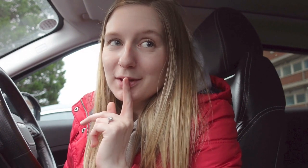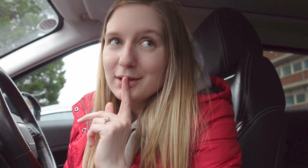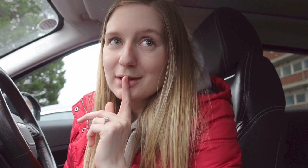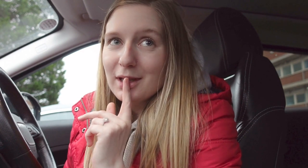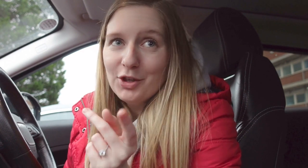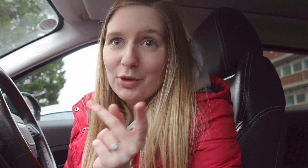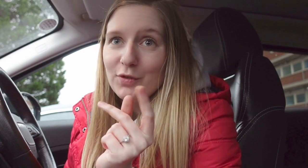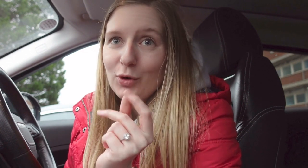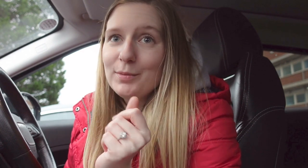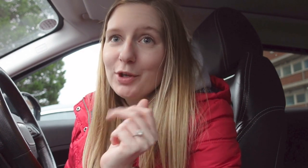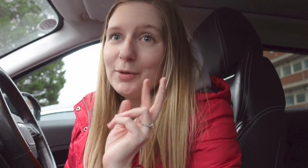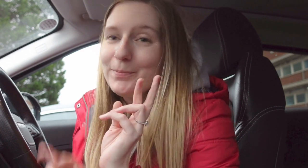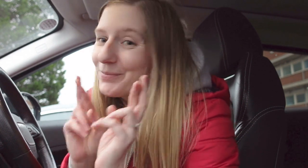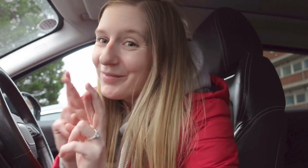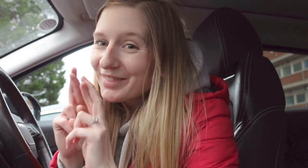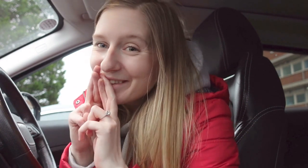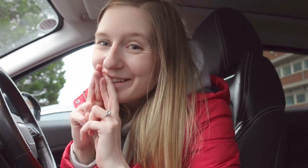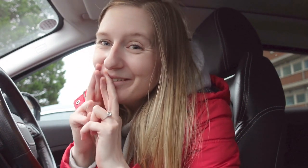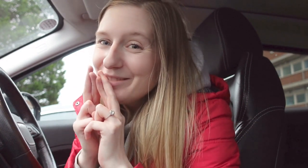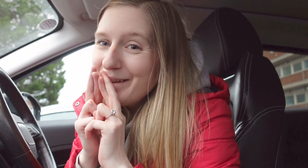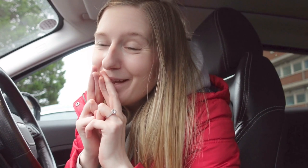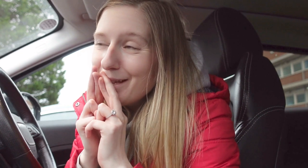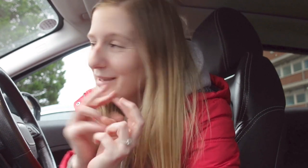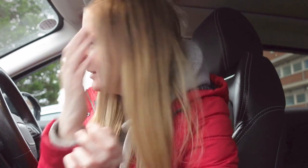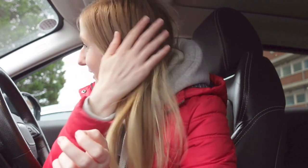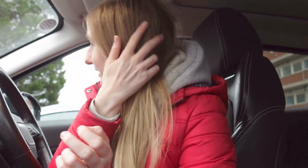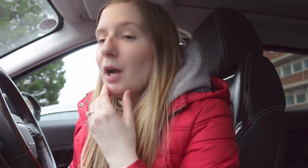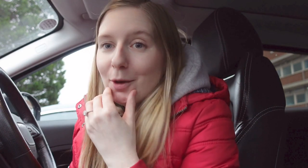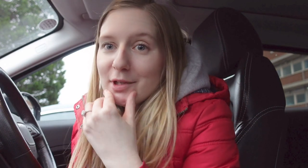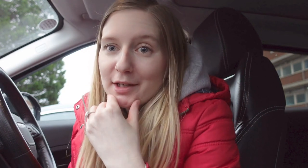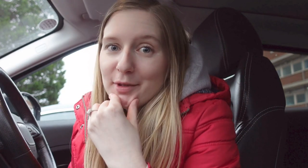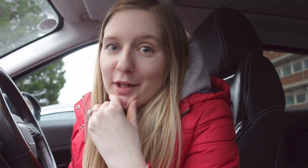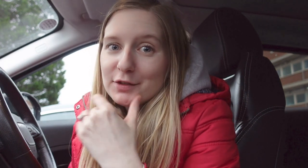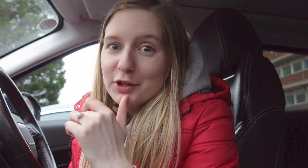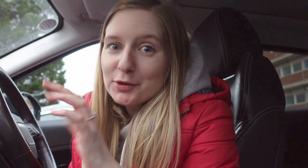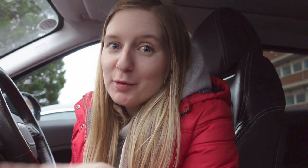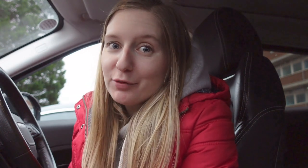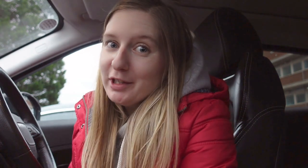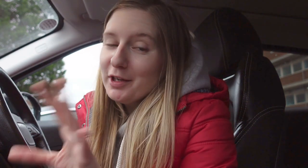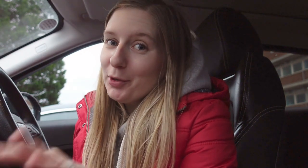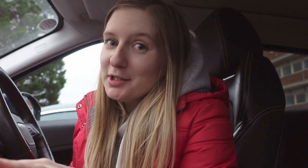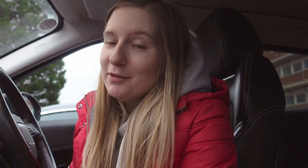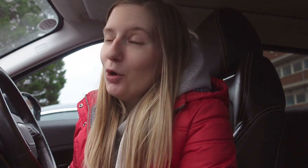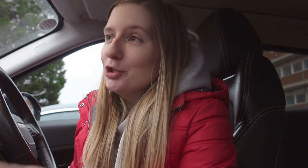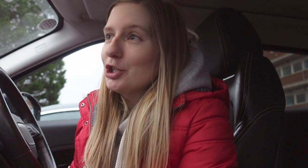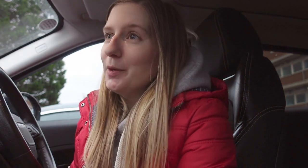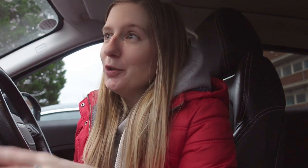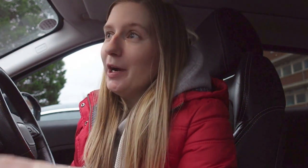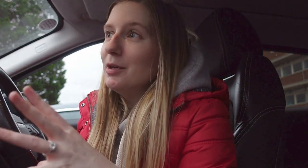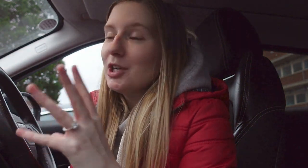I don't know what it's for so wish me luck I was adamant that this video is going to be a really really positive one just showing you how much